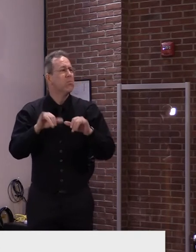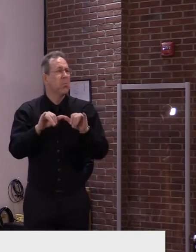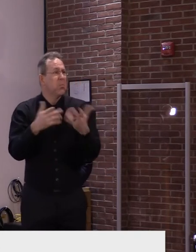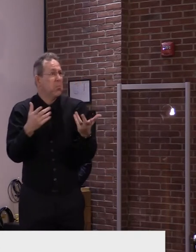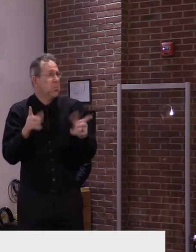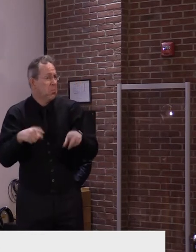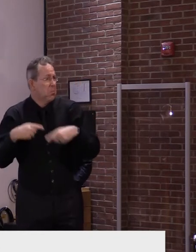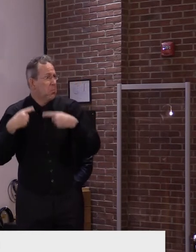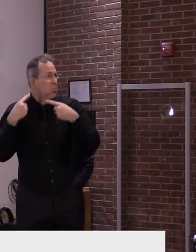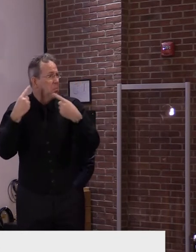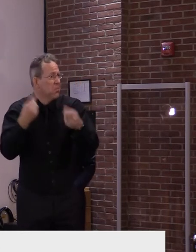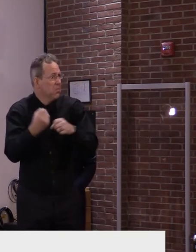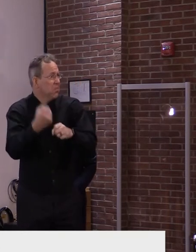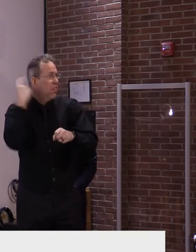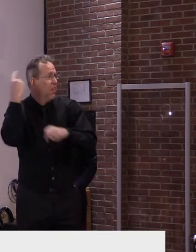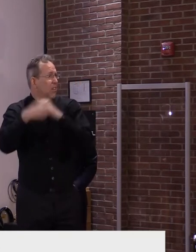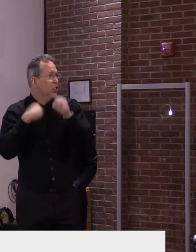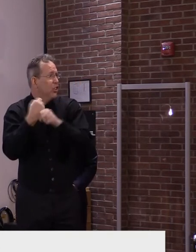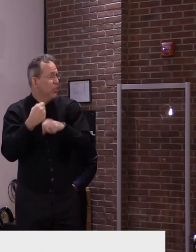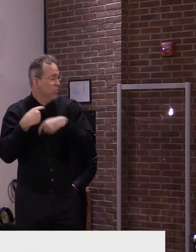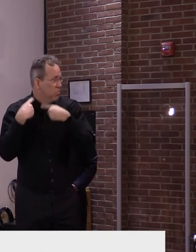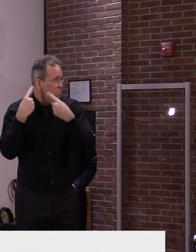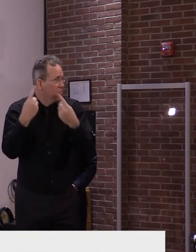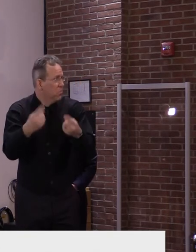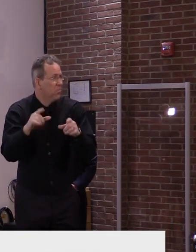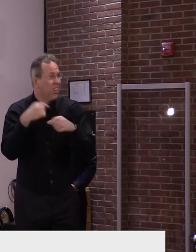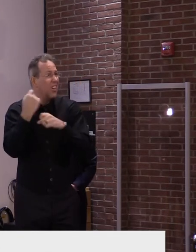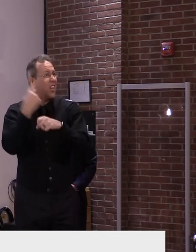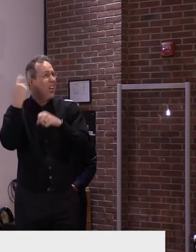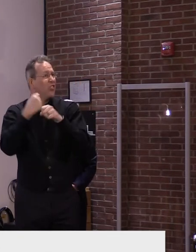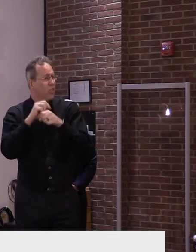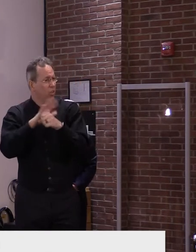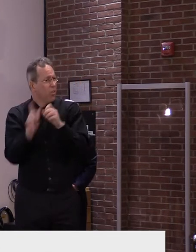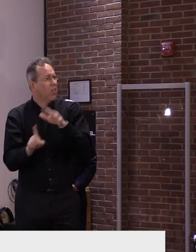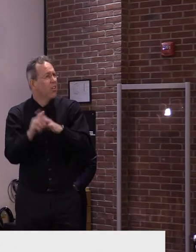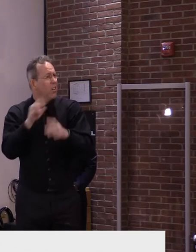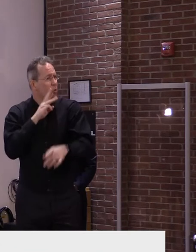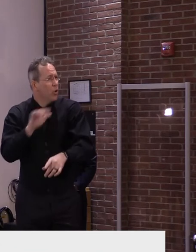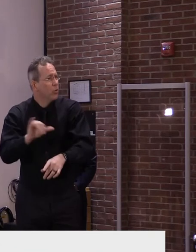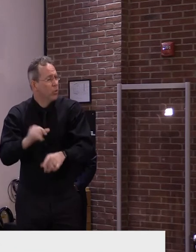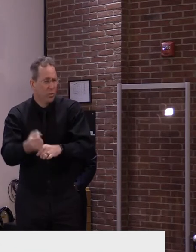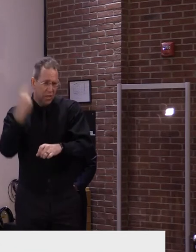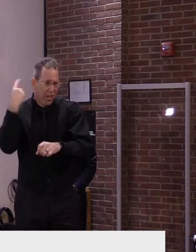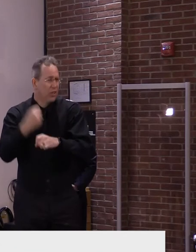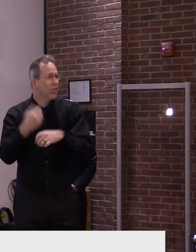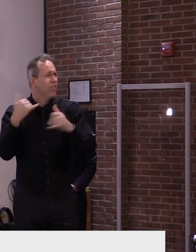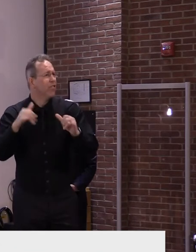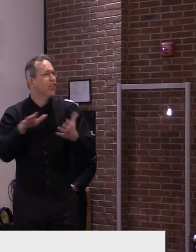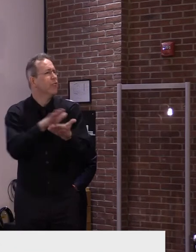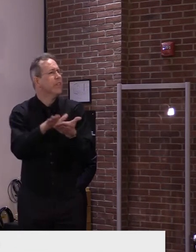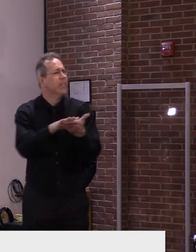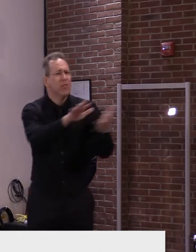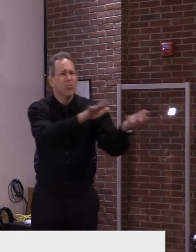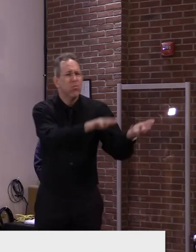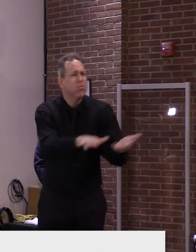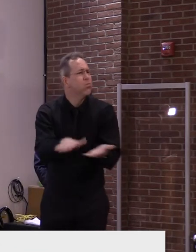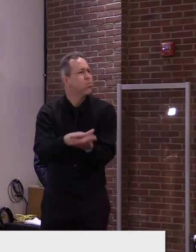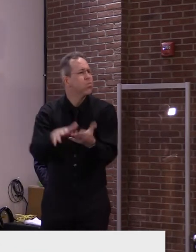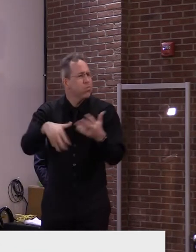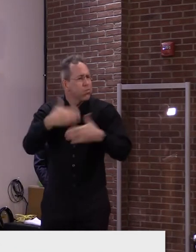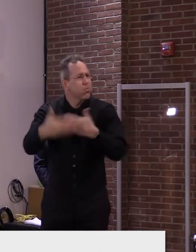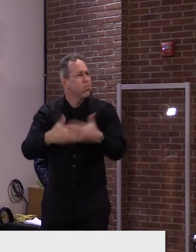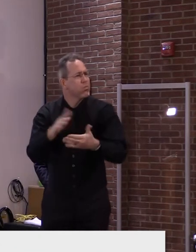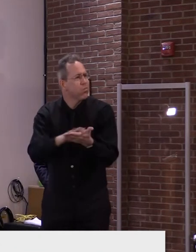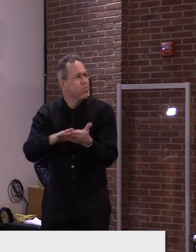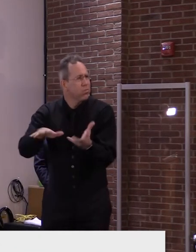processes that they would use, uh, because in the end, um, um, that is virucidal, if you